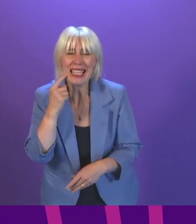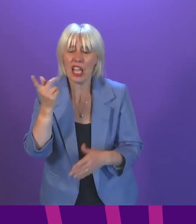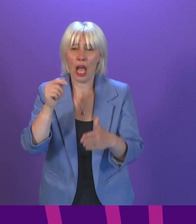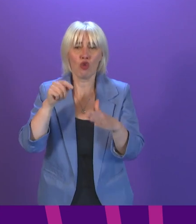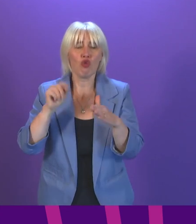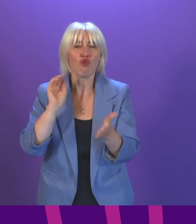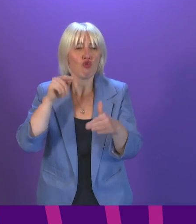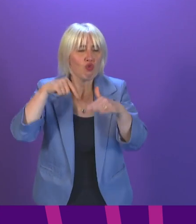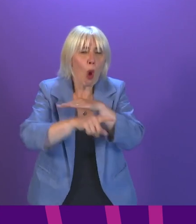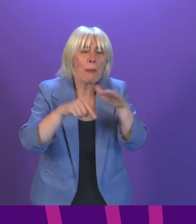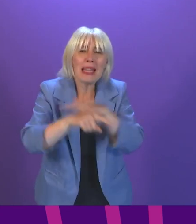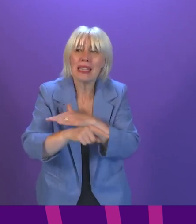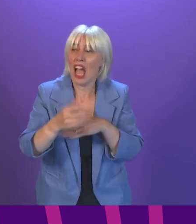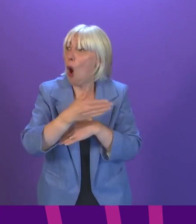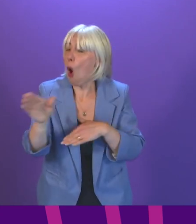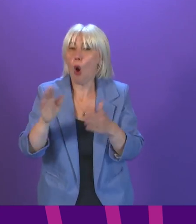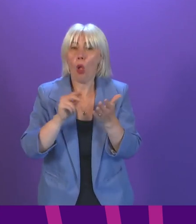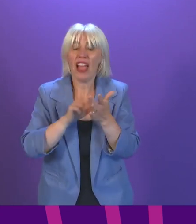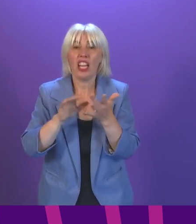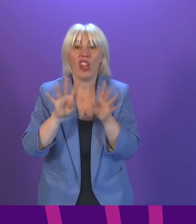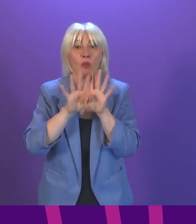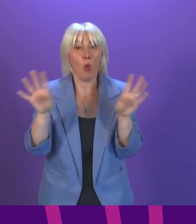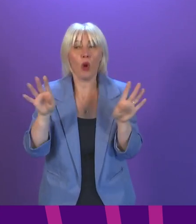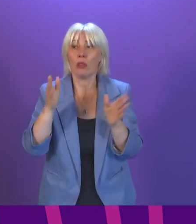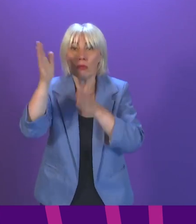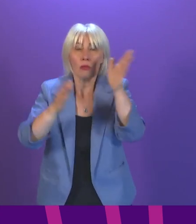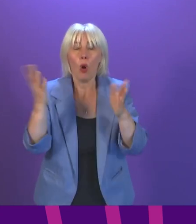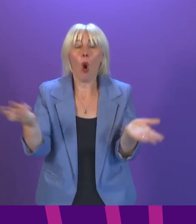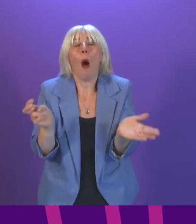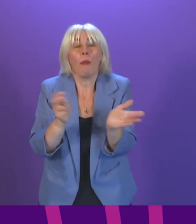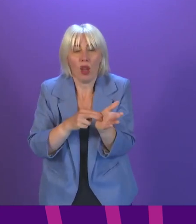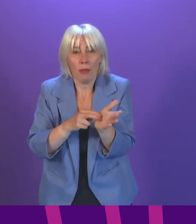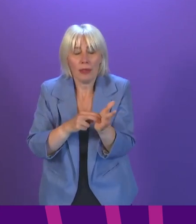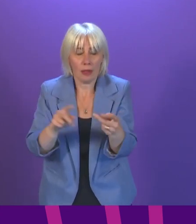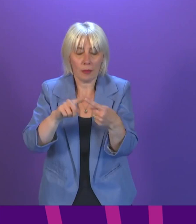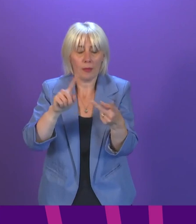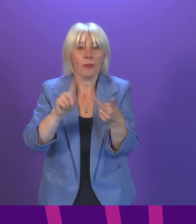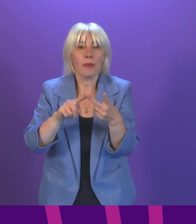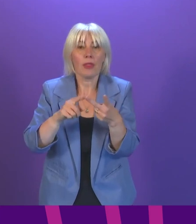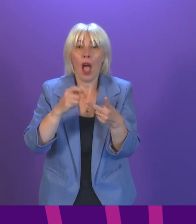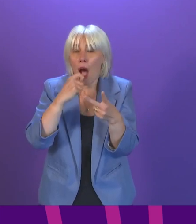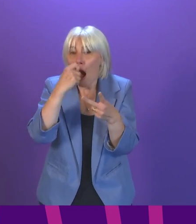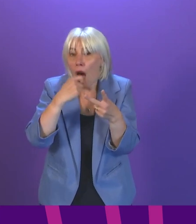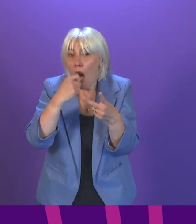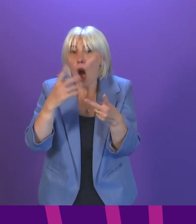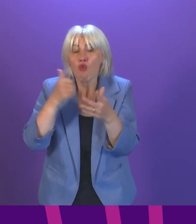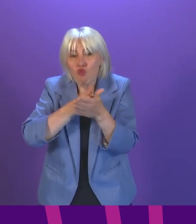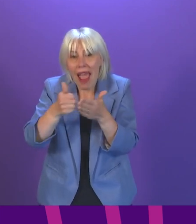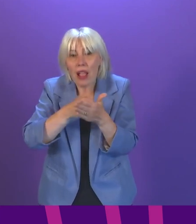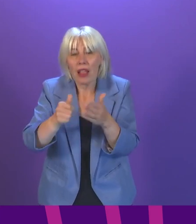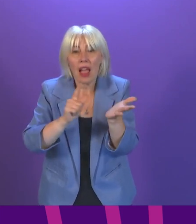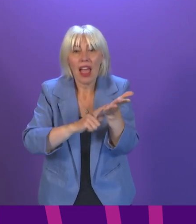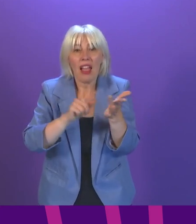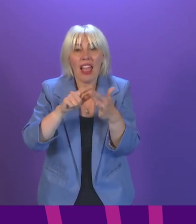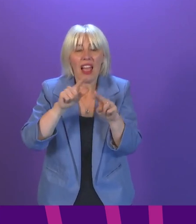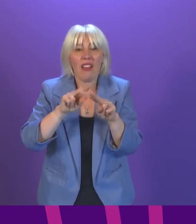every mainland health board area or you can book an appointment. Second, please continue to test yourself regularly with lateral flow